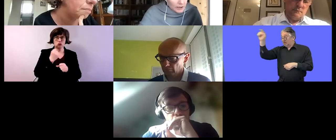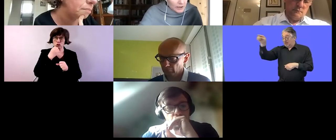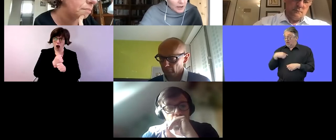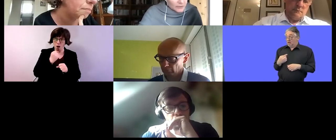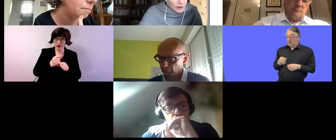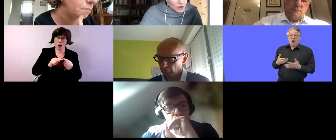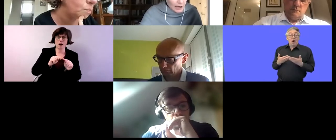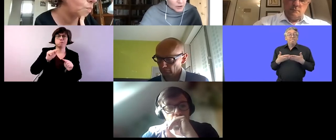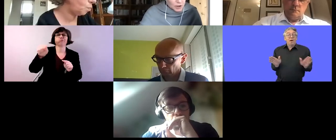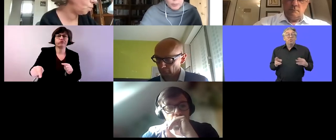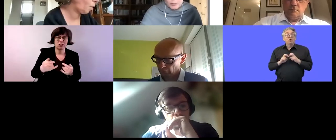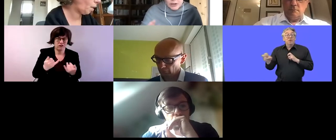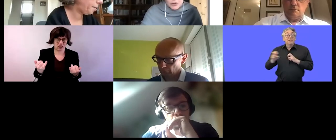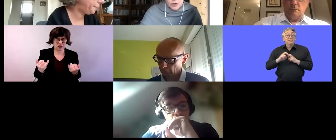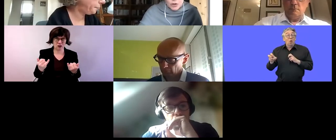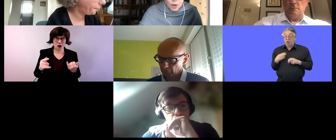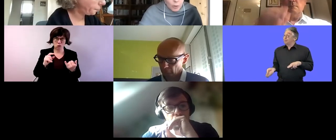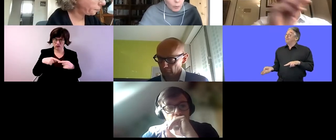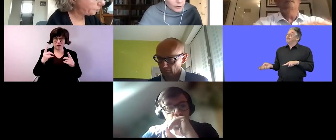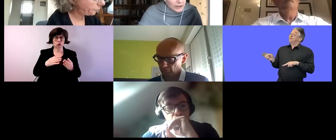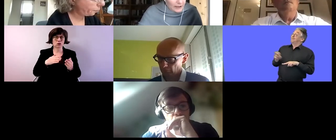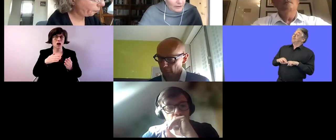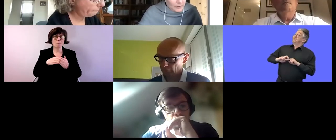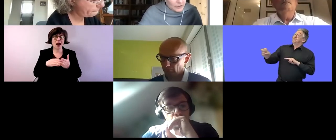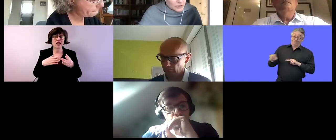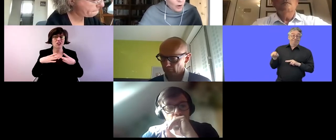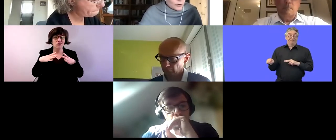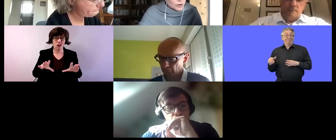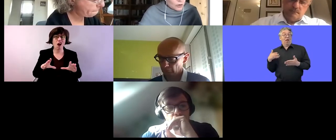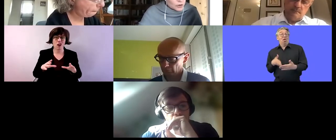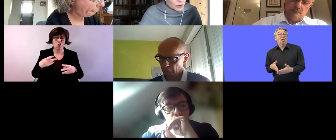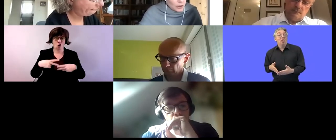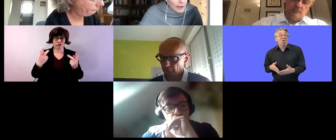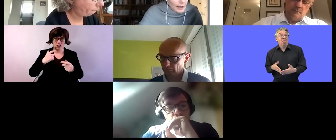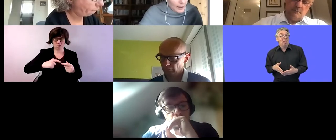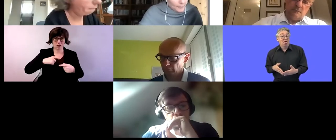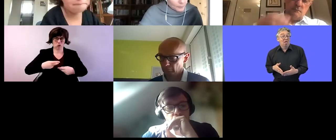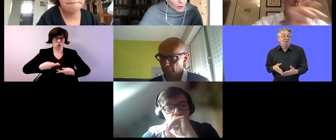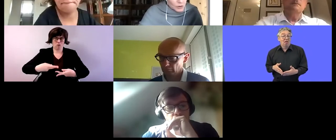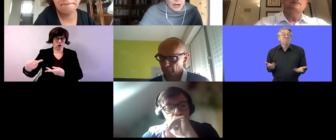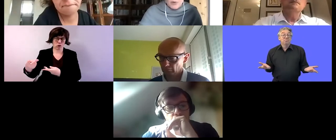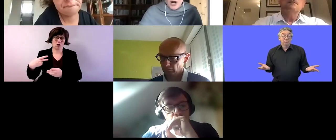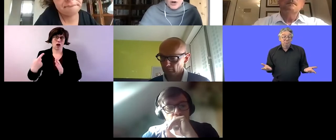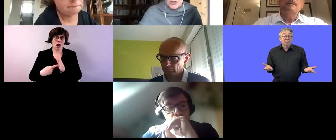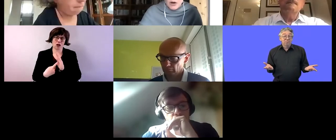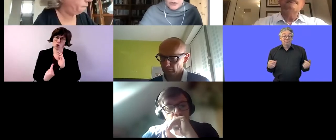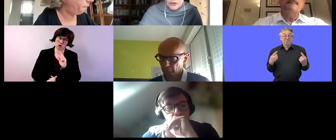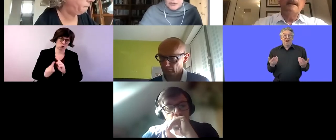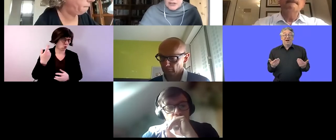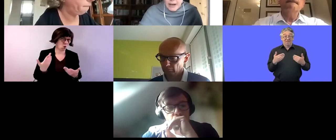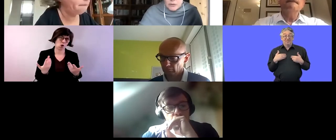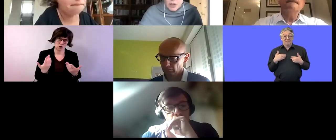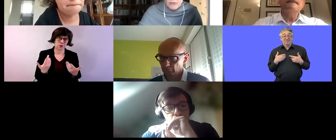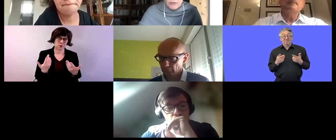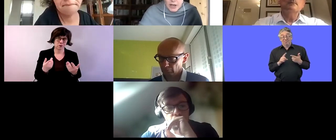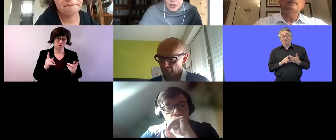is very challenging but but that's just one of the areas that's covered under um under that priority others of it